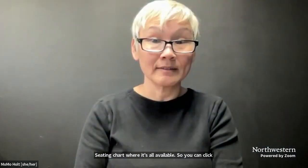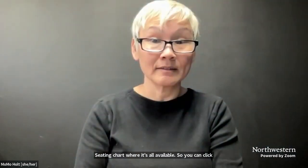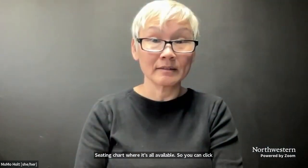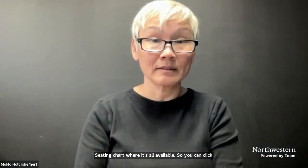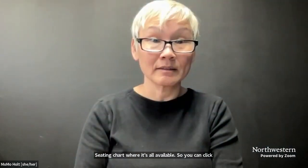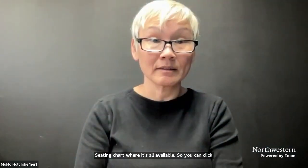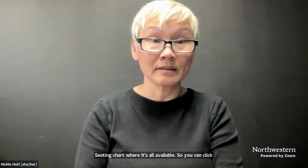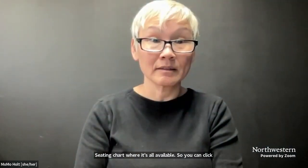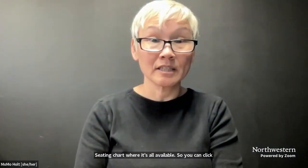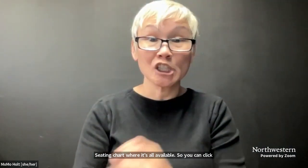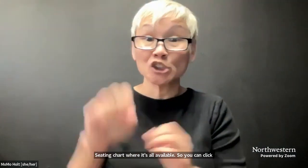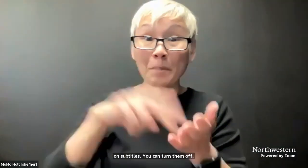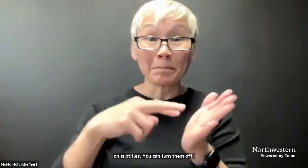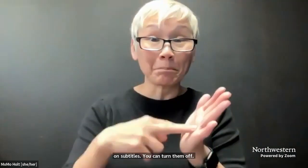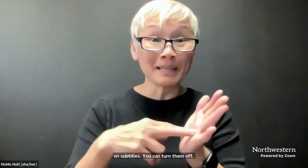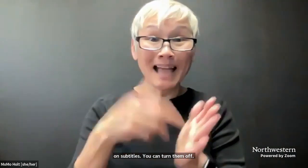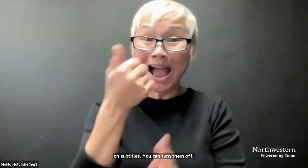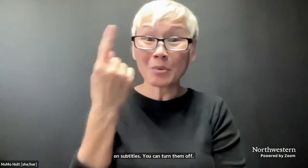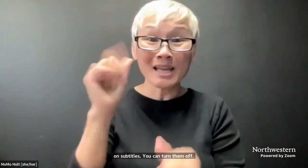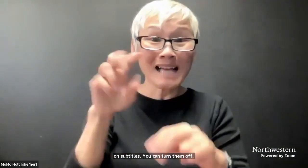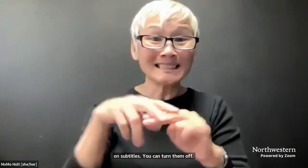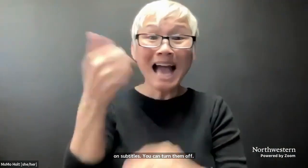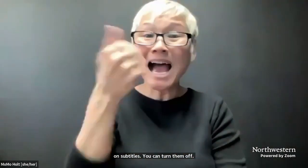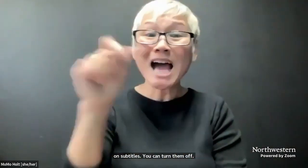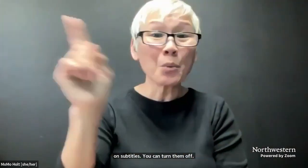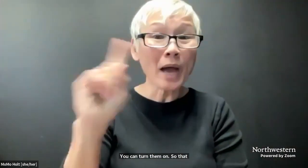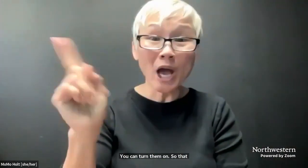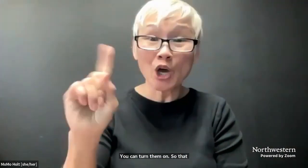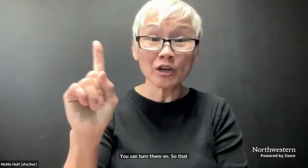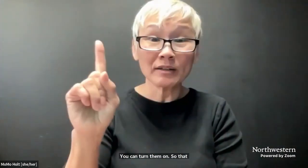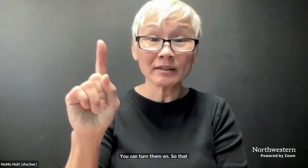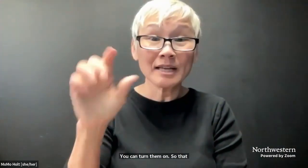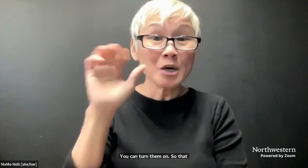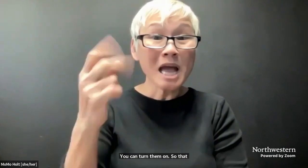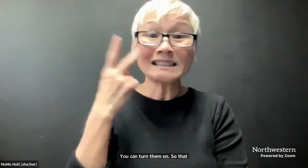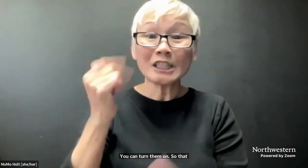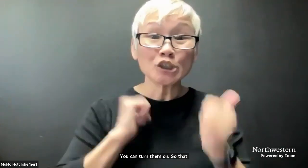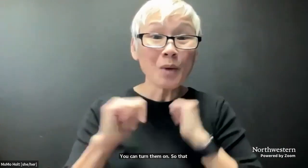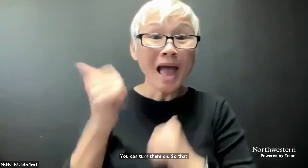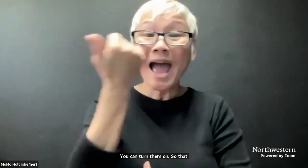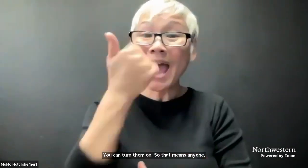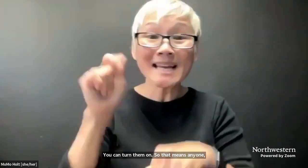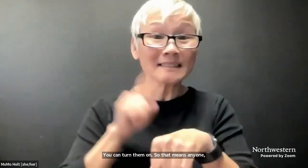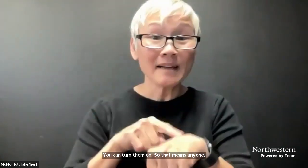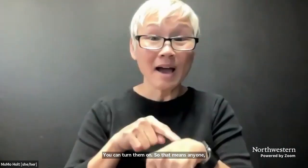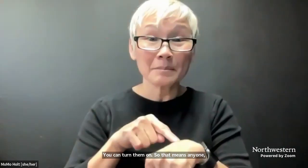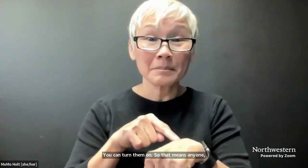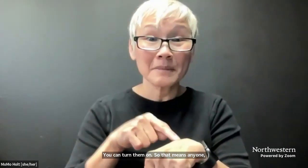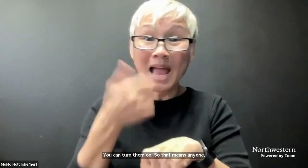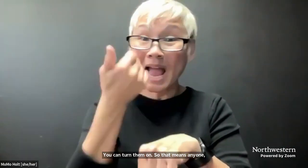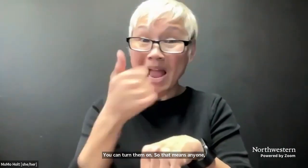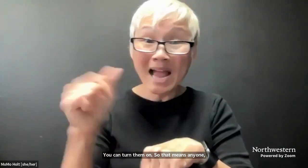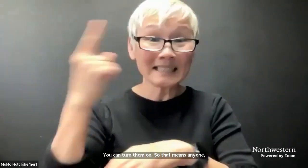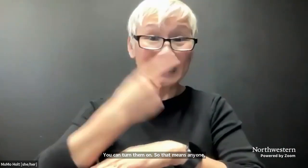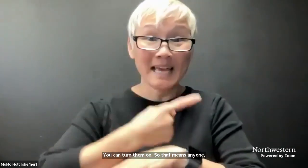You can turn them off. You can turn them on. So that means anyone, anywhere can see the show at any